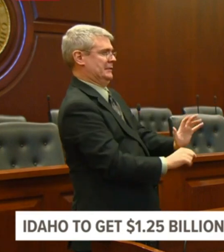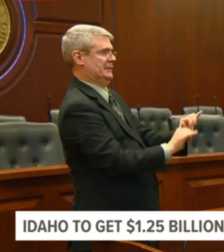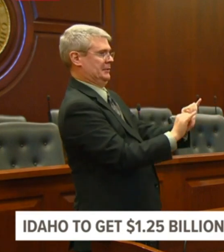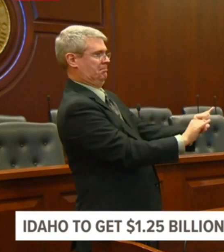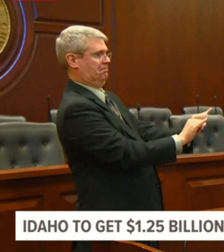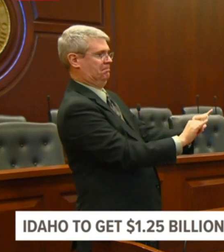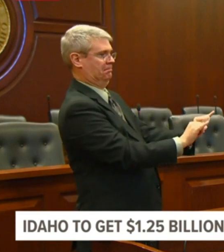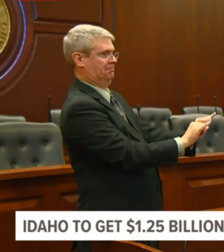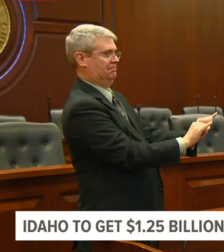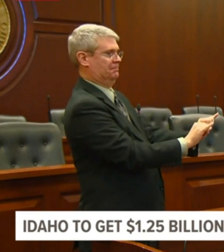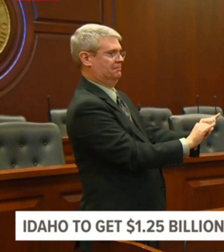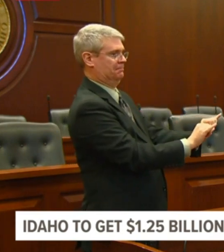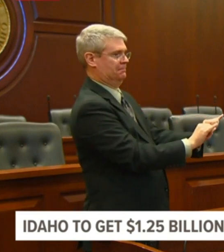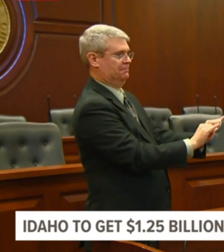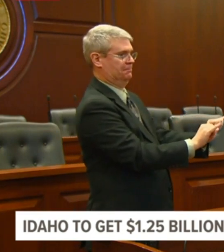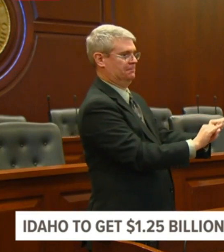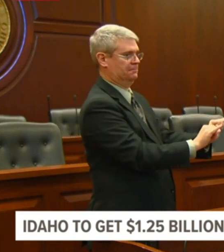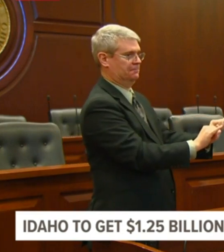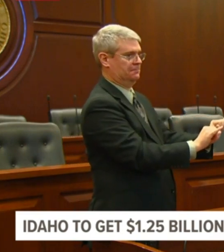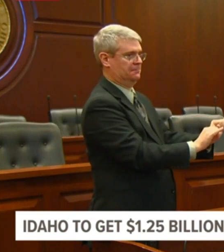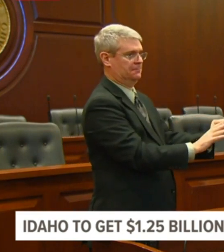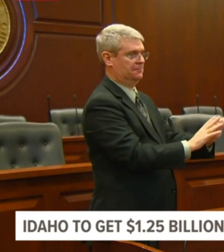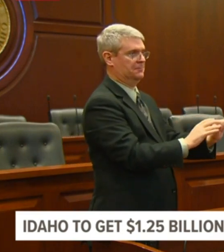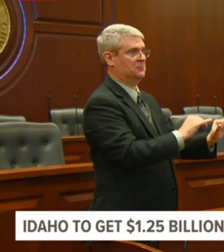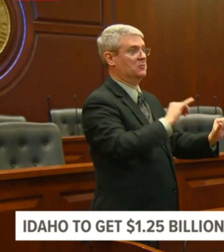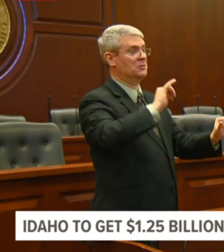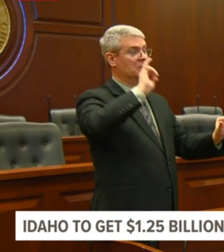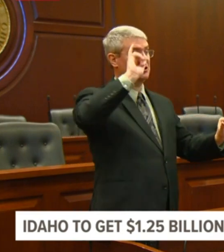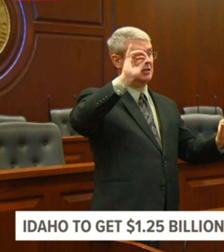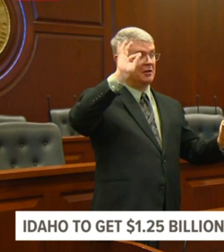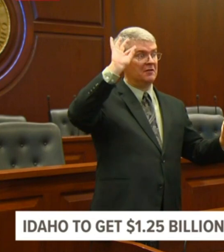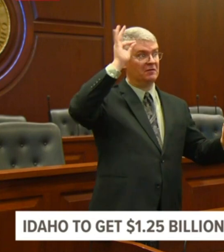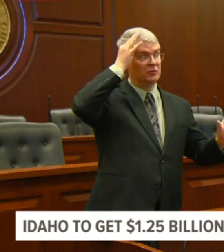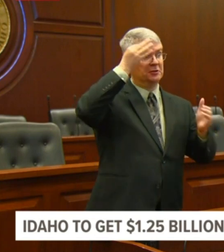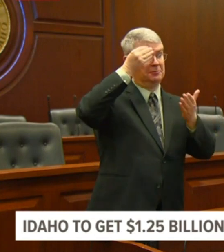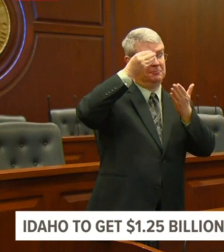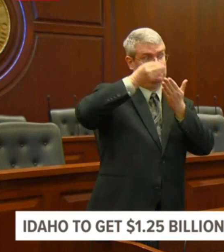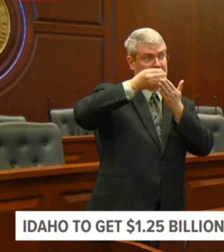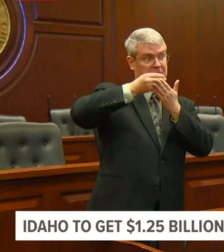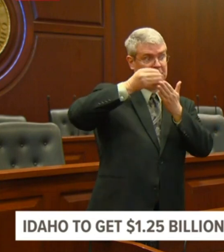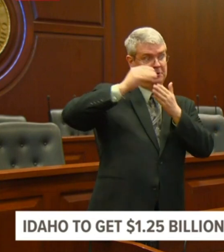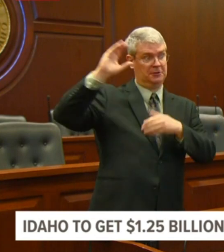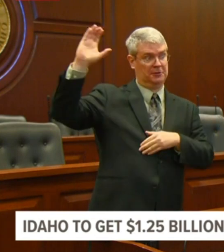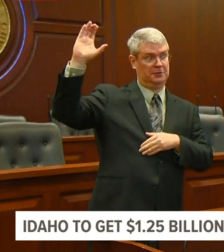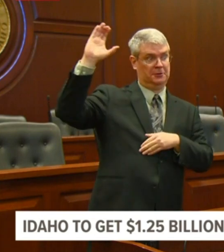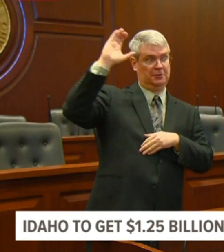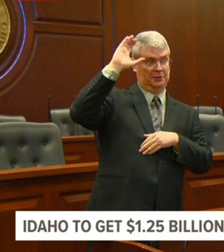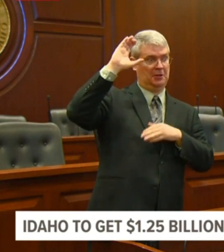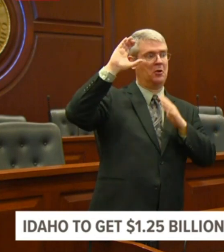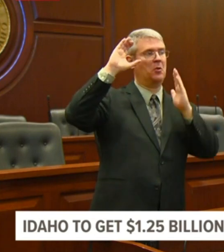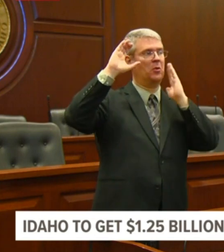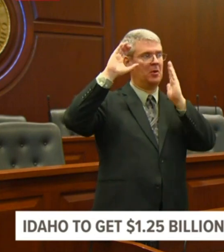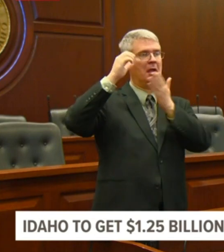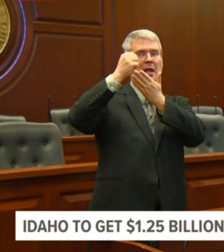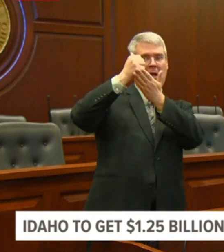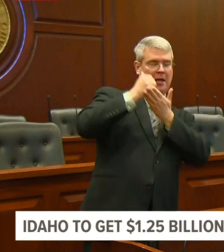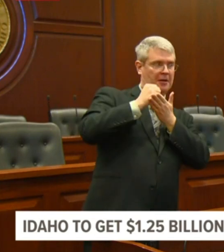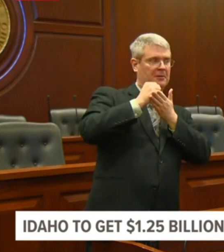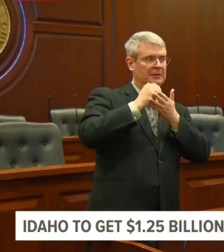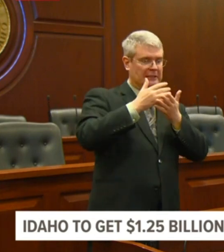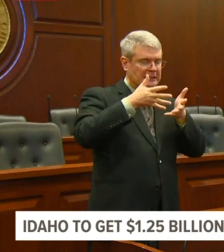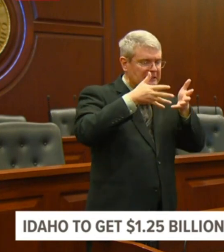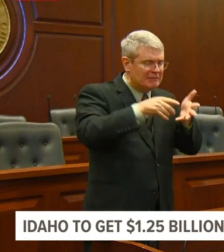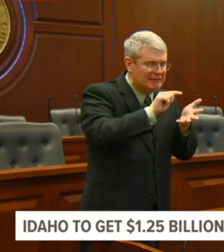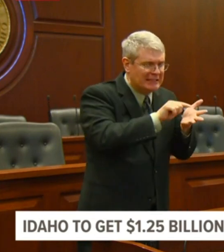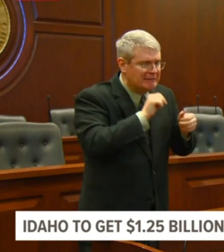aid under the CARES Act will offset these reductions. These actions are never easy. Our agency